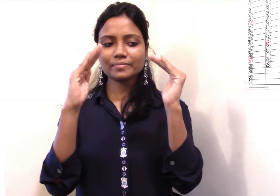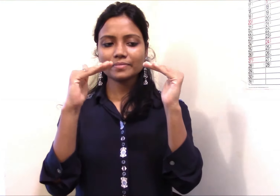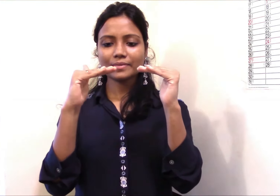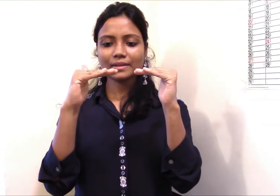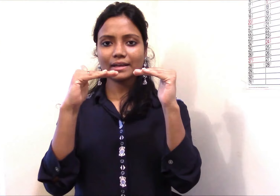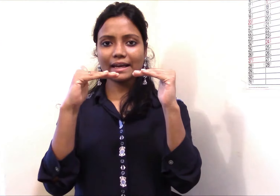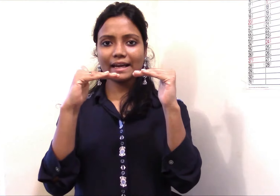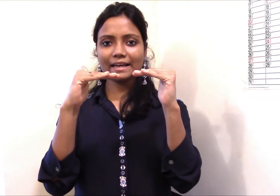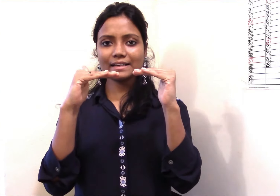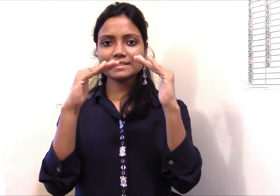Eight.